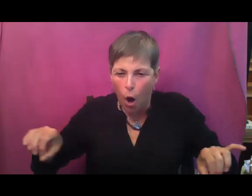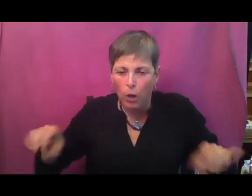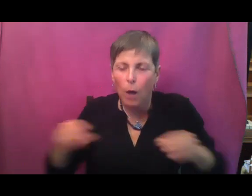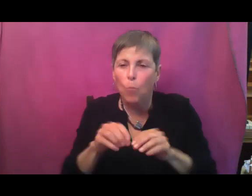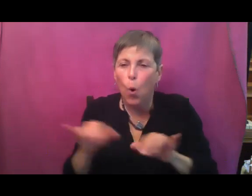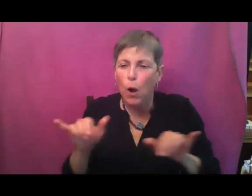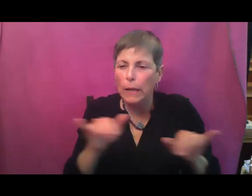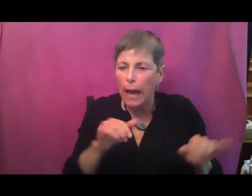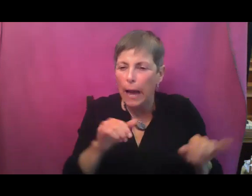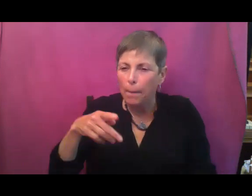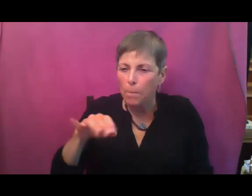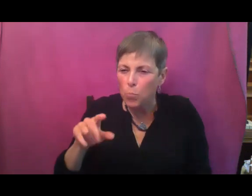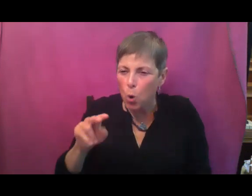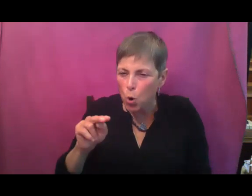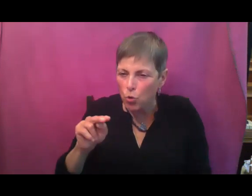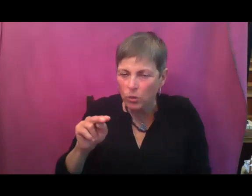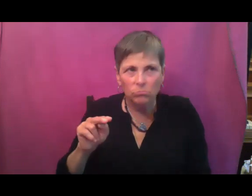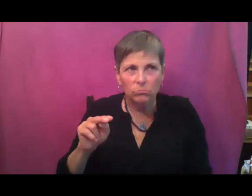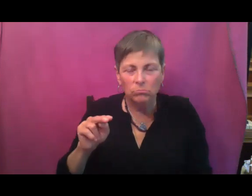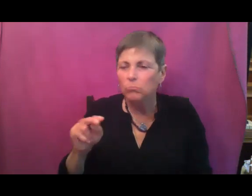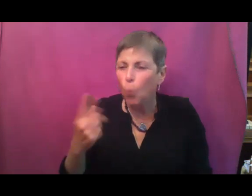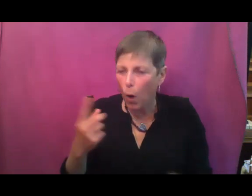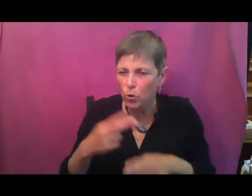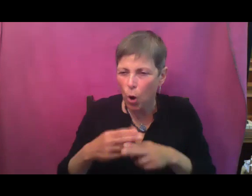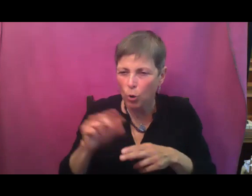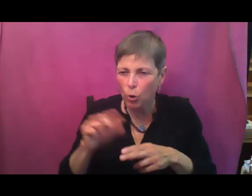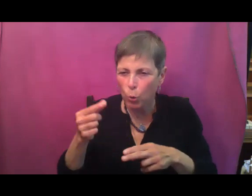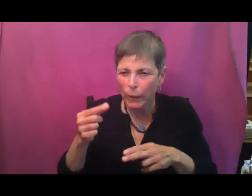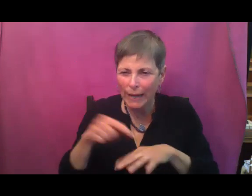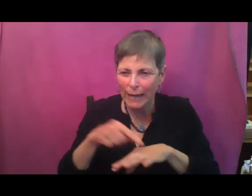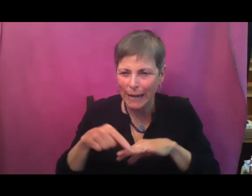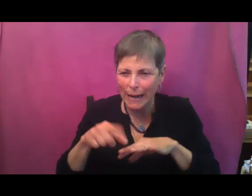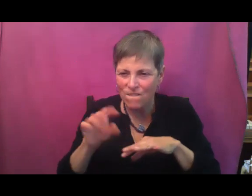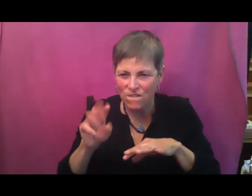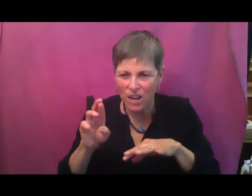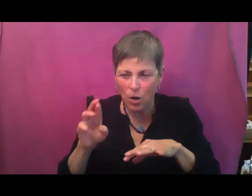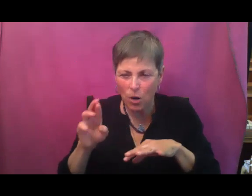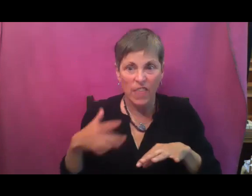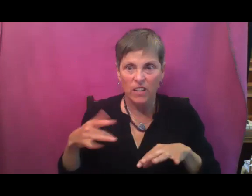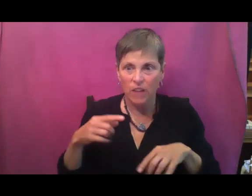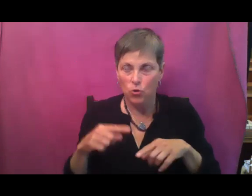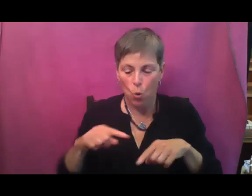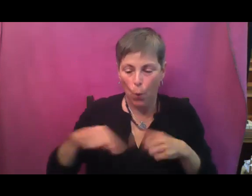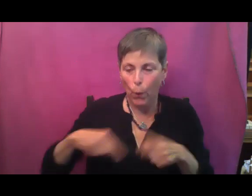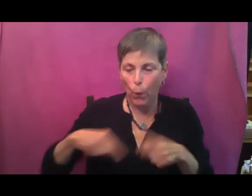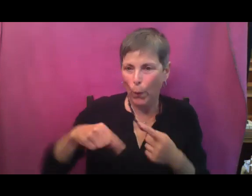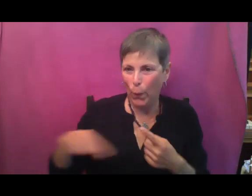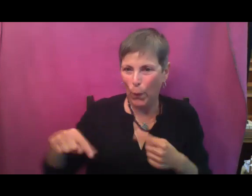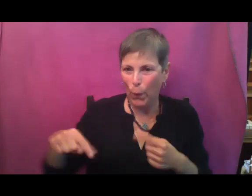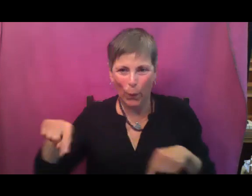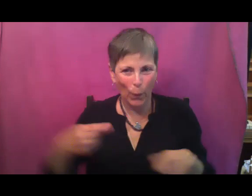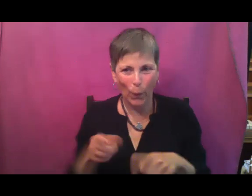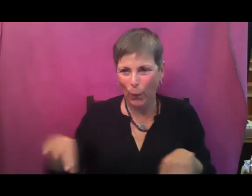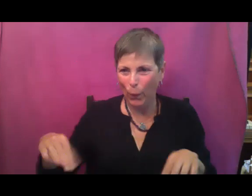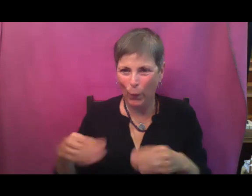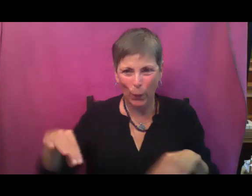as well. They tend to spiral and twist beautifully. I love it on the ground. But if you are attached